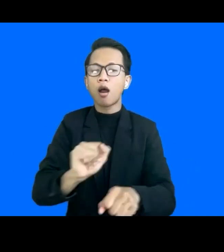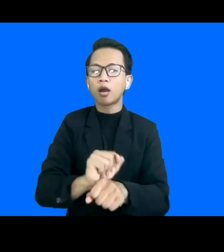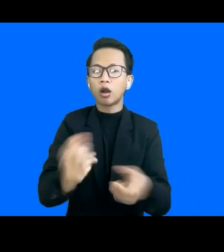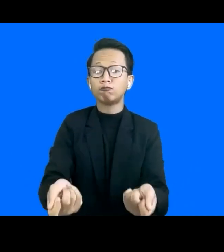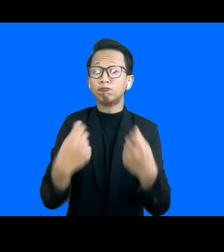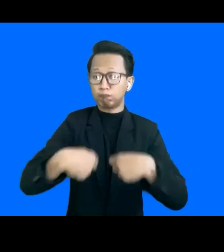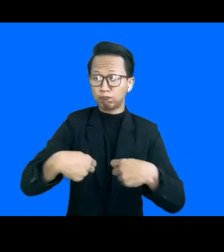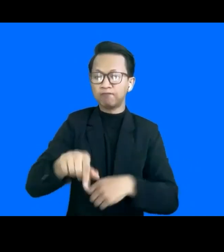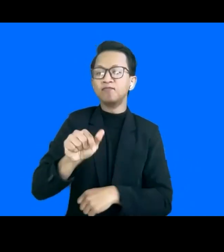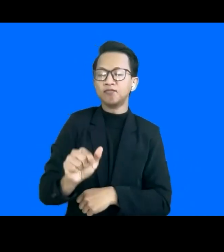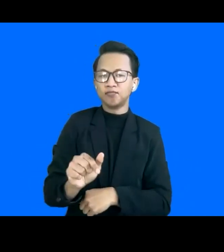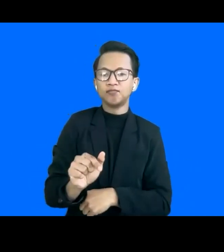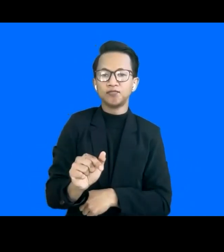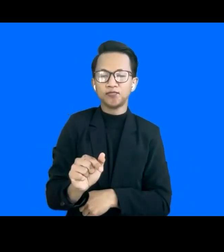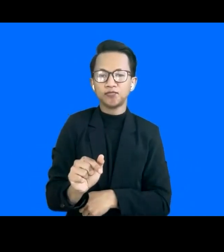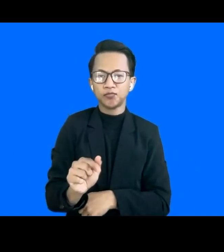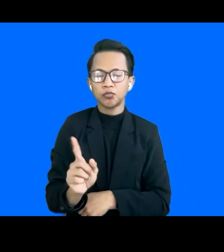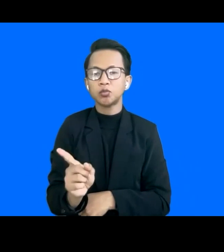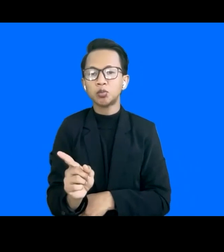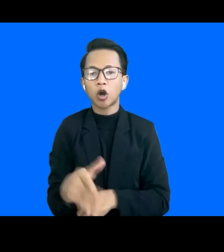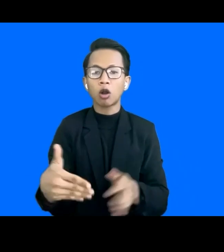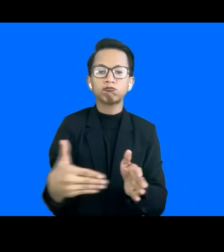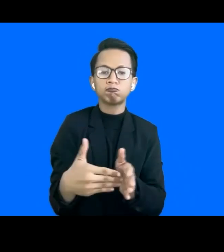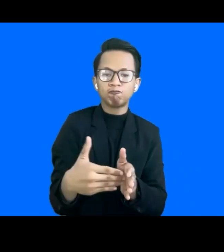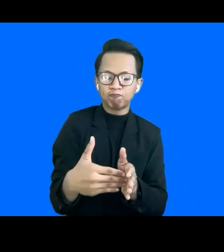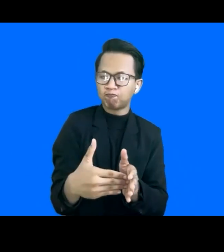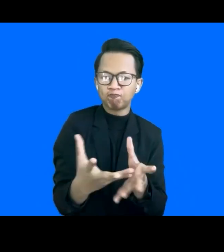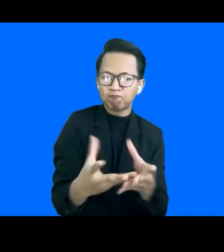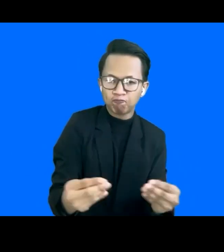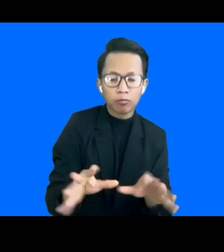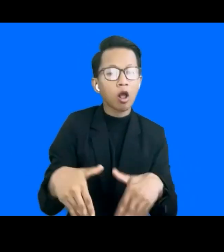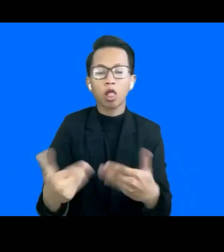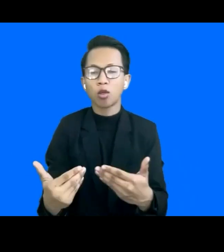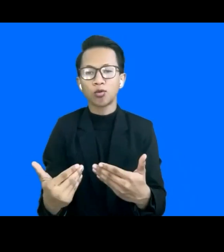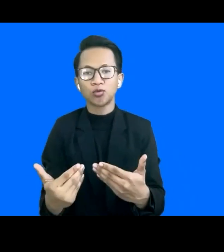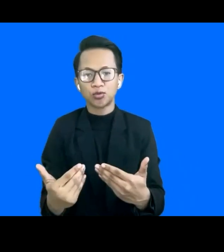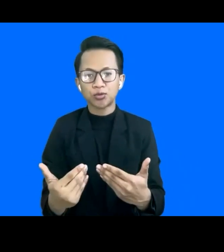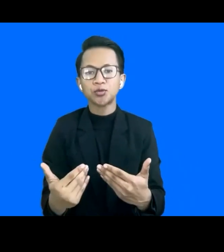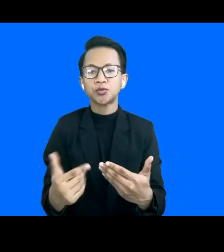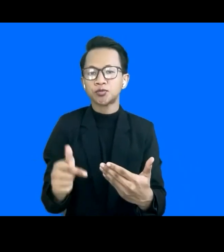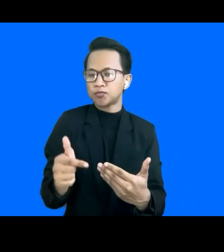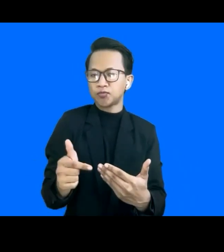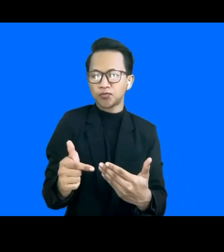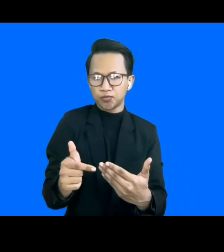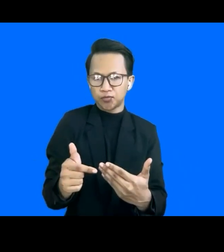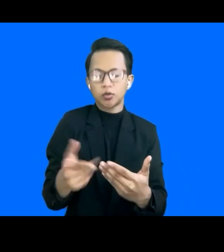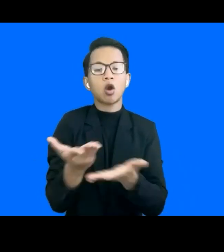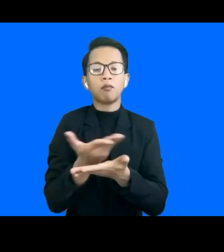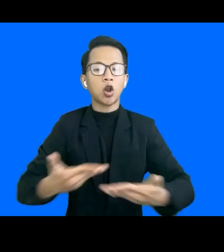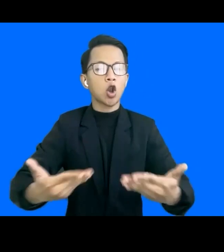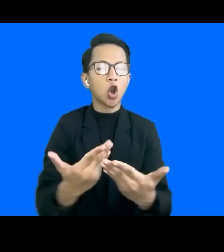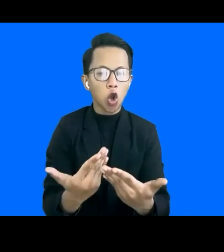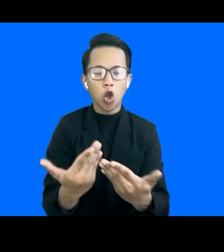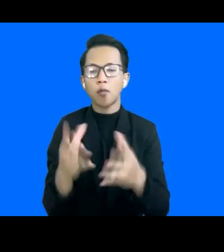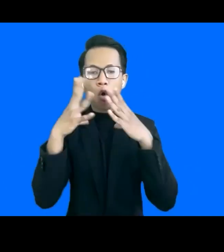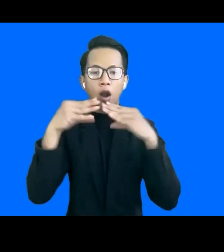if we understand their limitations and we understand their potential of working we can create a working ecosystem for them that